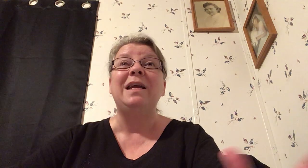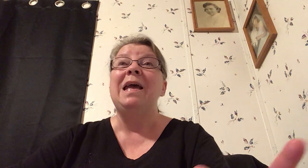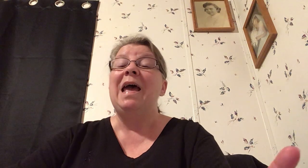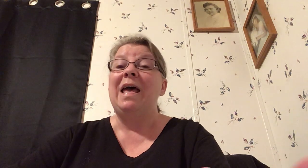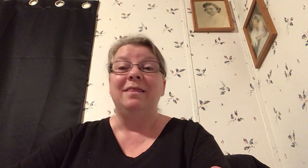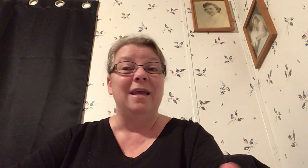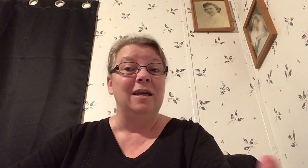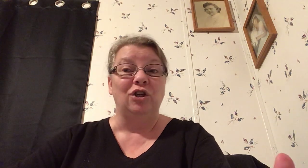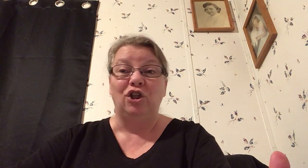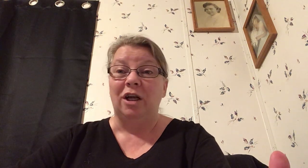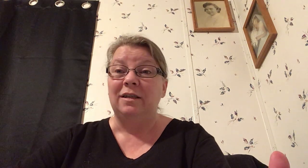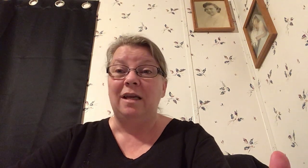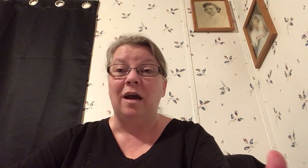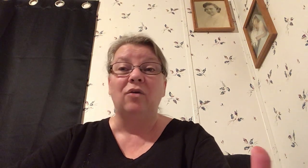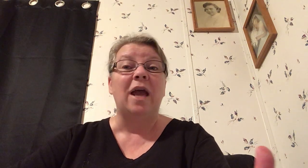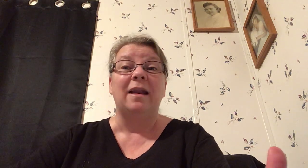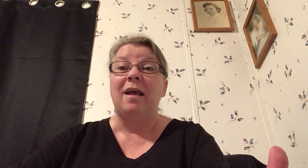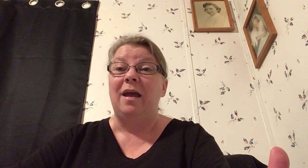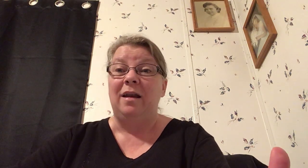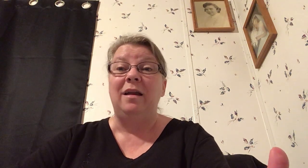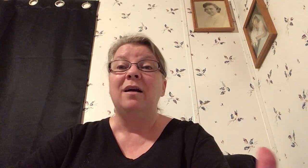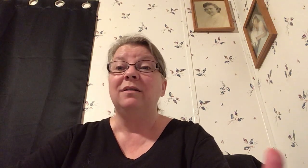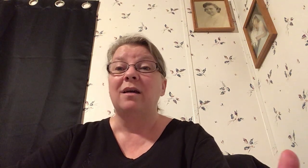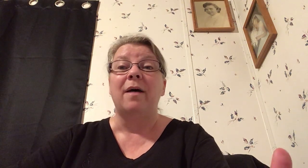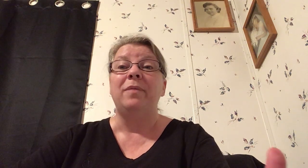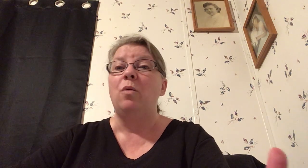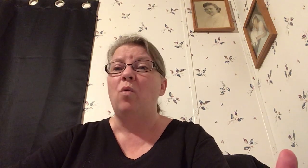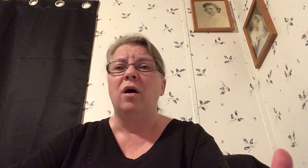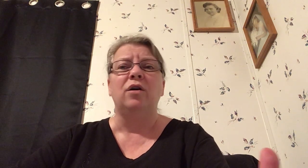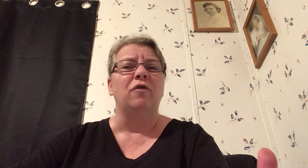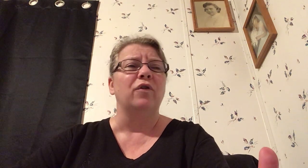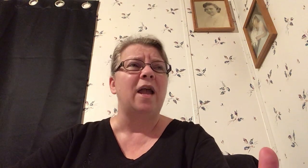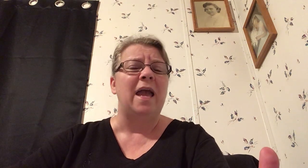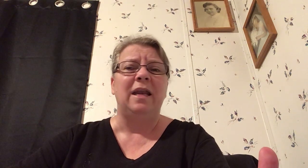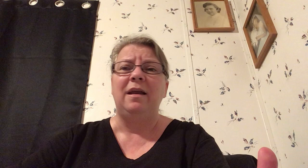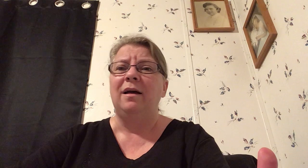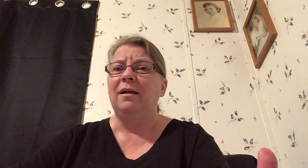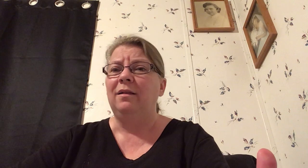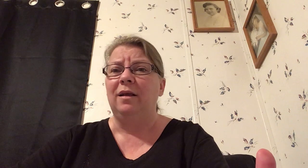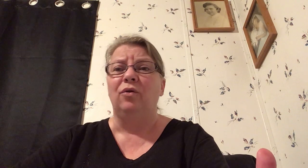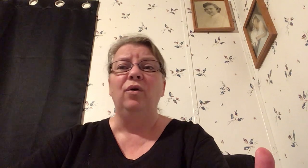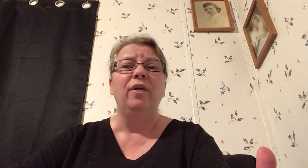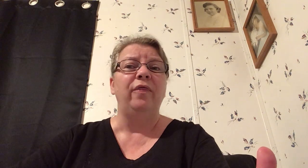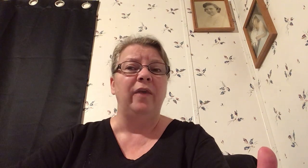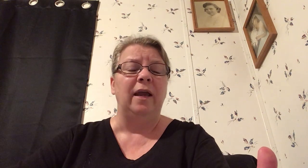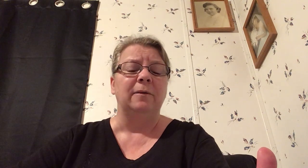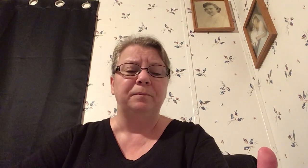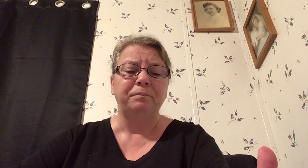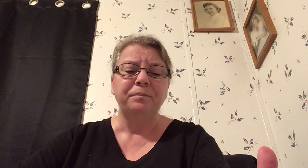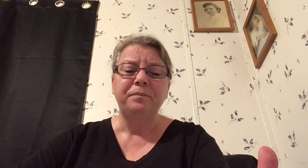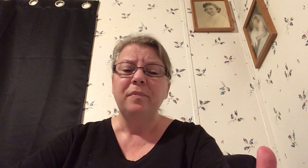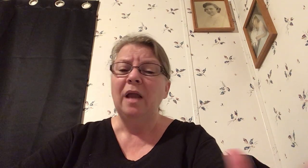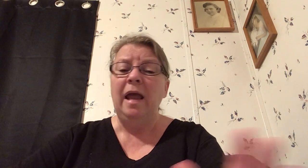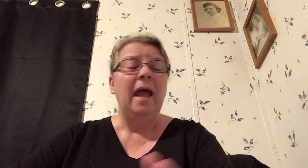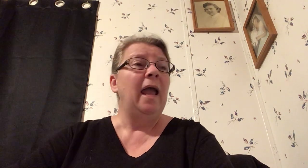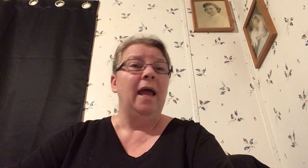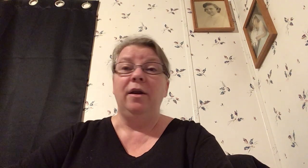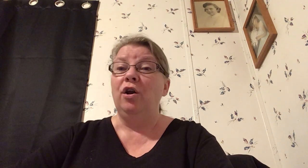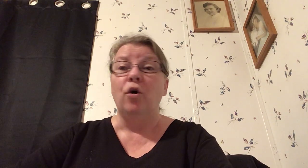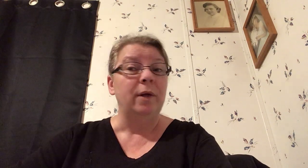and they can shut us down at any time they want over any little thing and and nobody